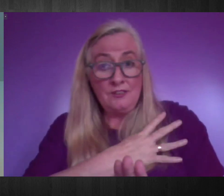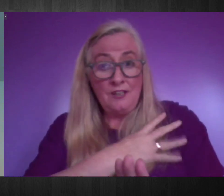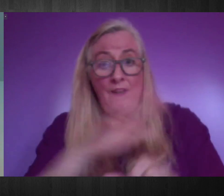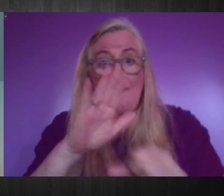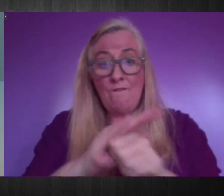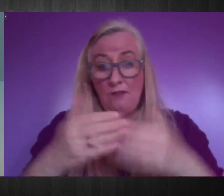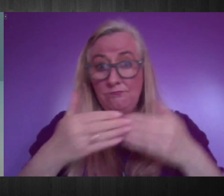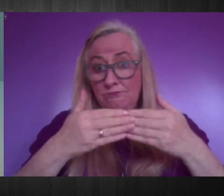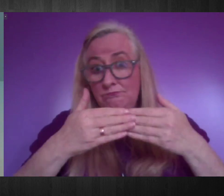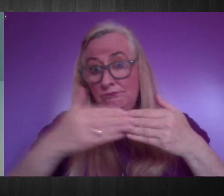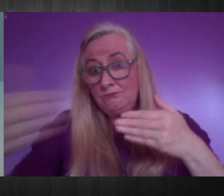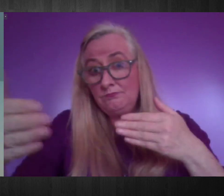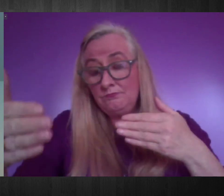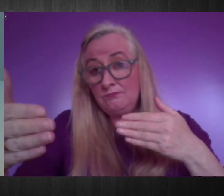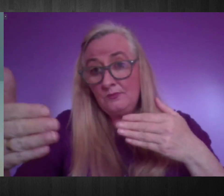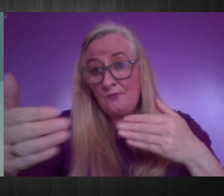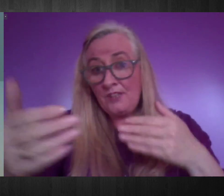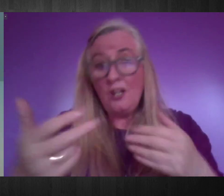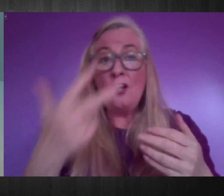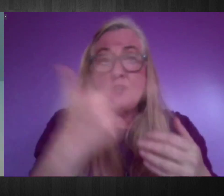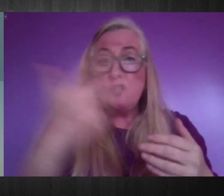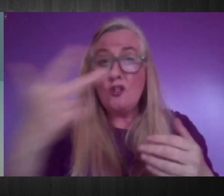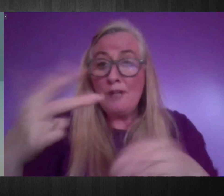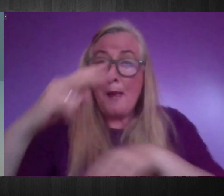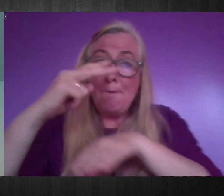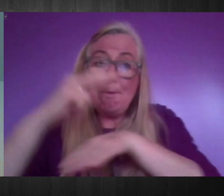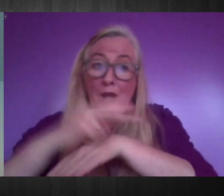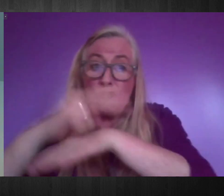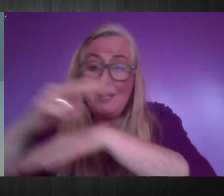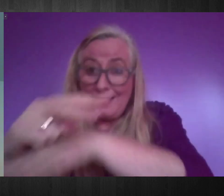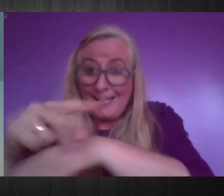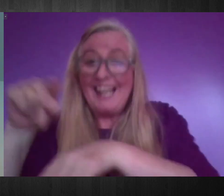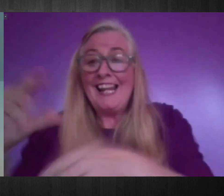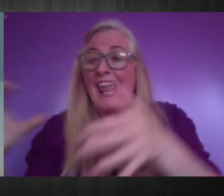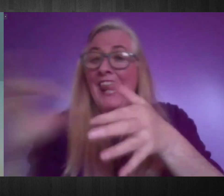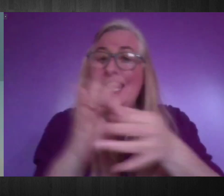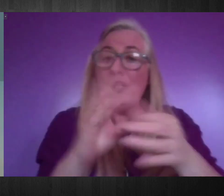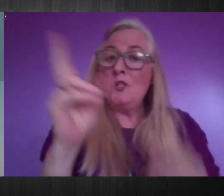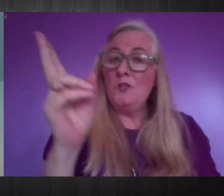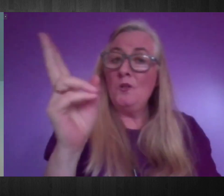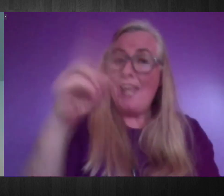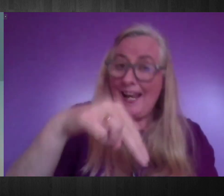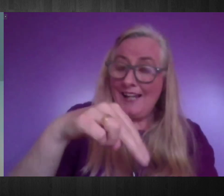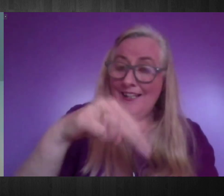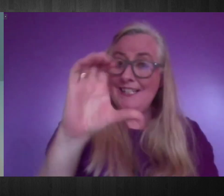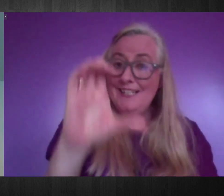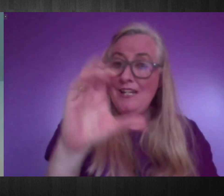as the Article 33 independent monitoring mechanism under the UN Convention on the Rights of People with Disabilities.